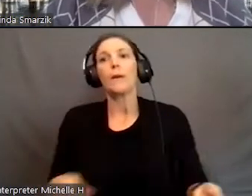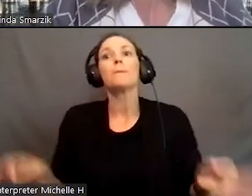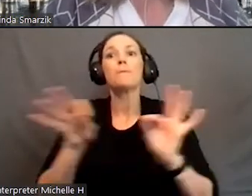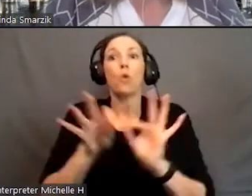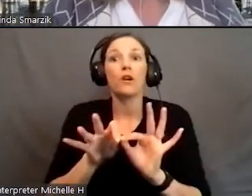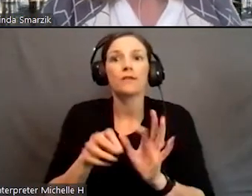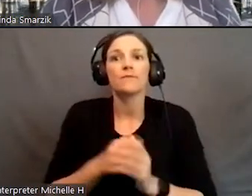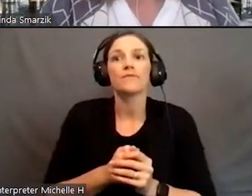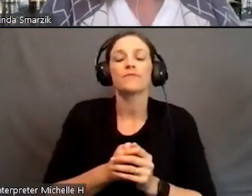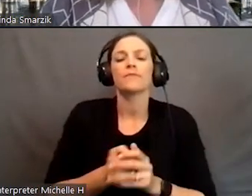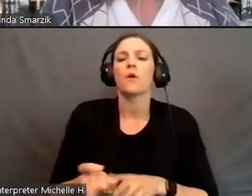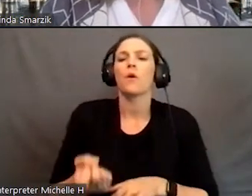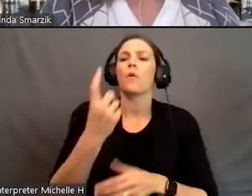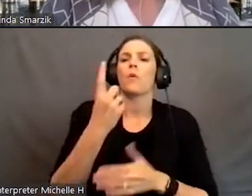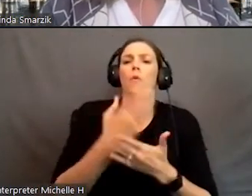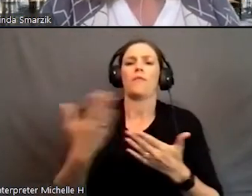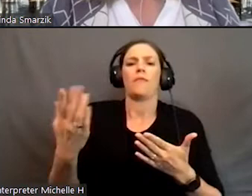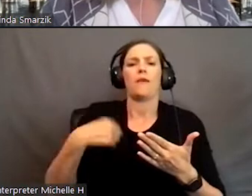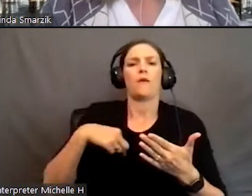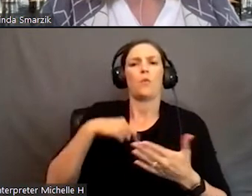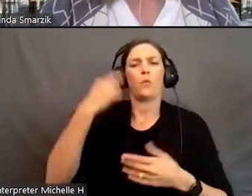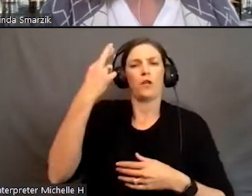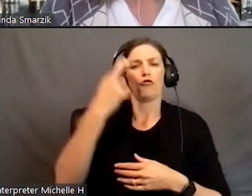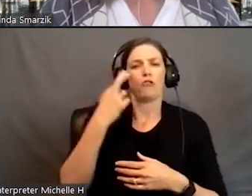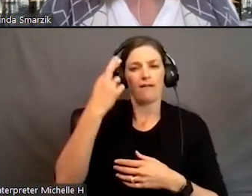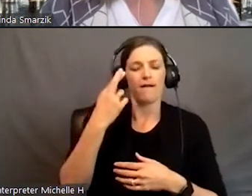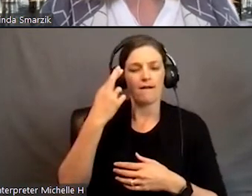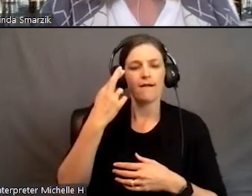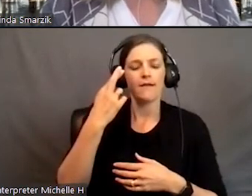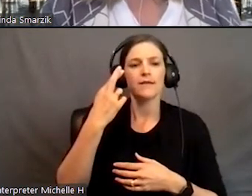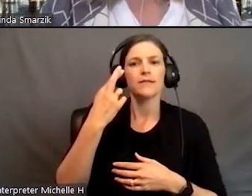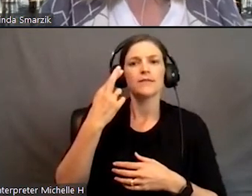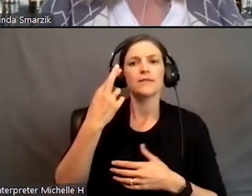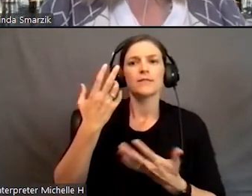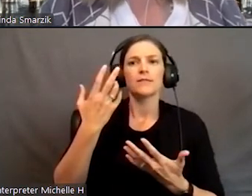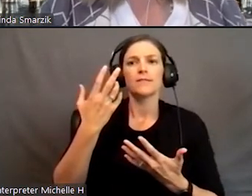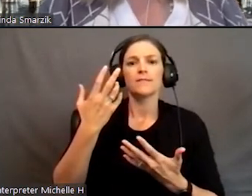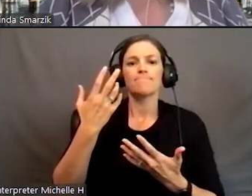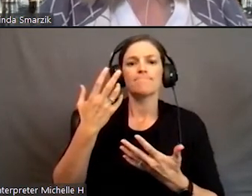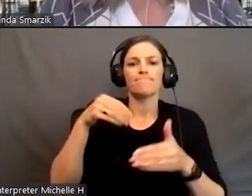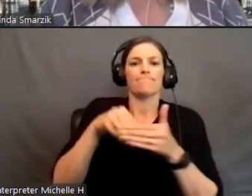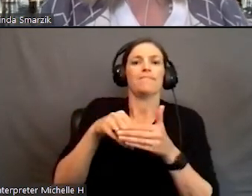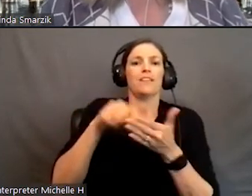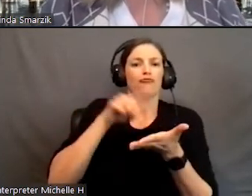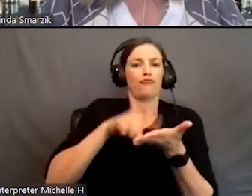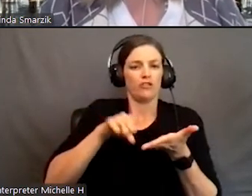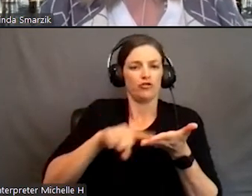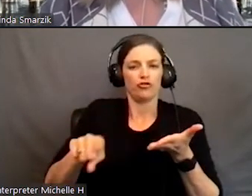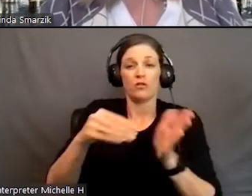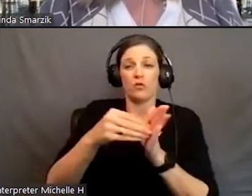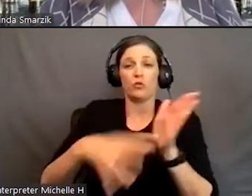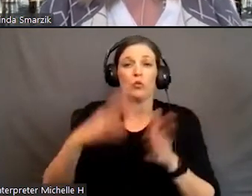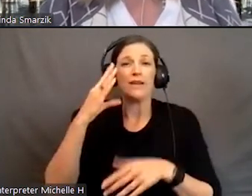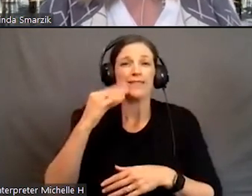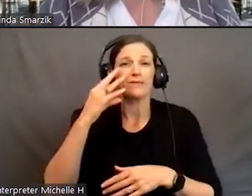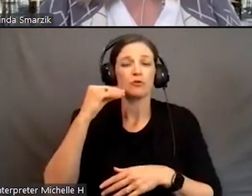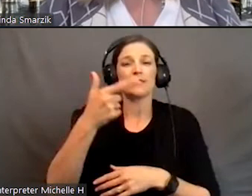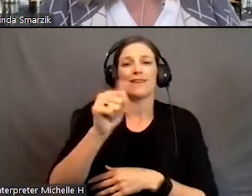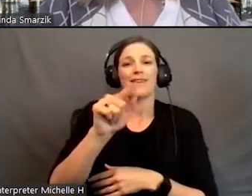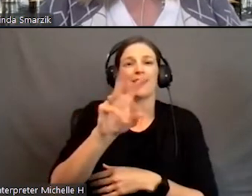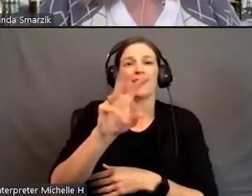So one of the things that we found in sort of through research is that the student experience in gateway courses